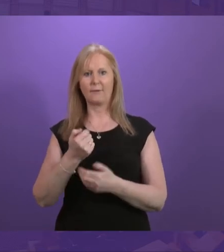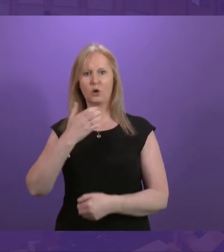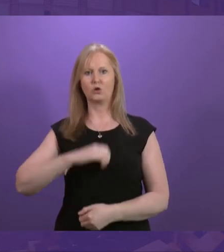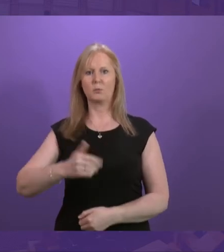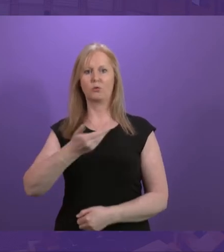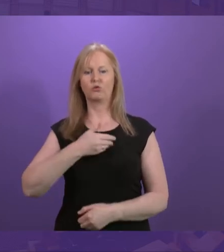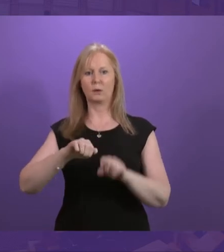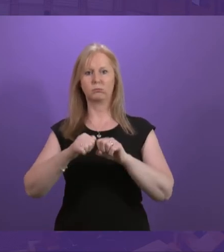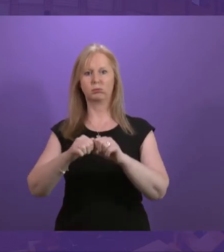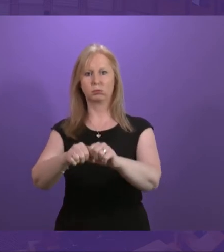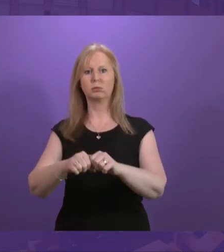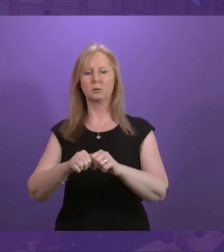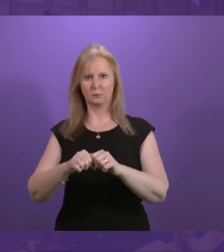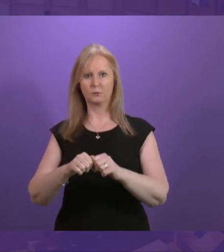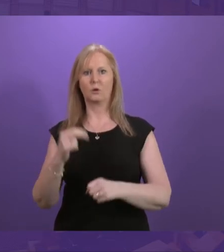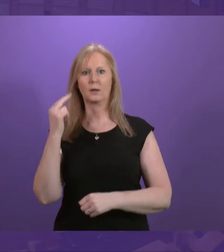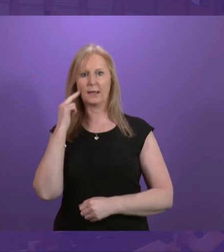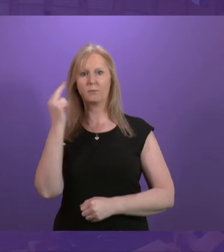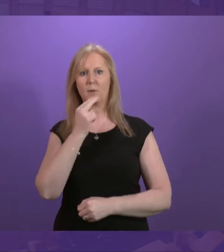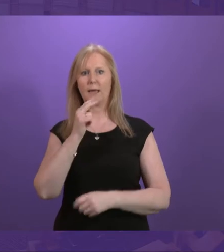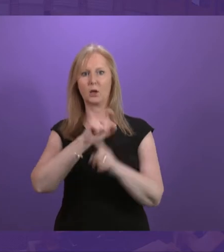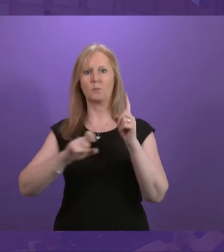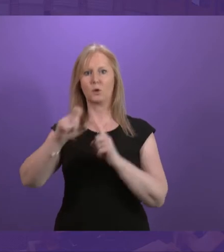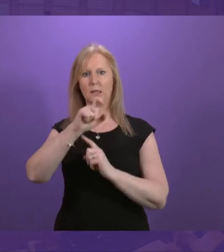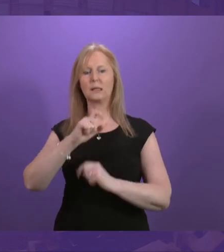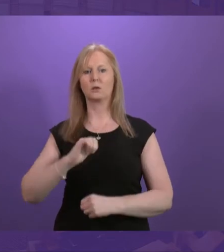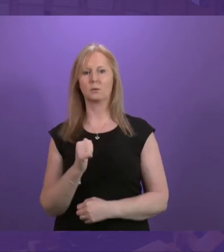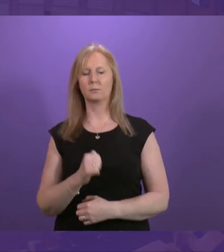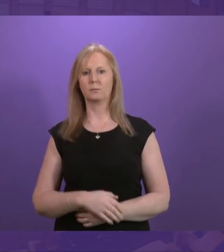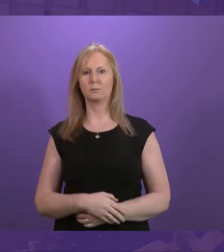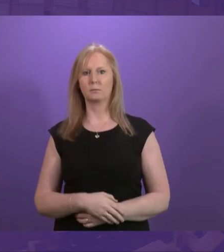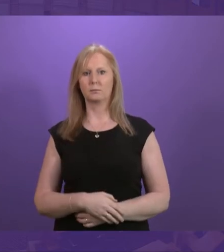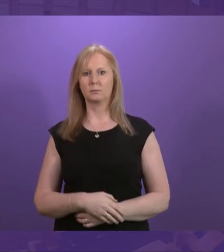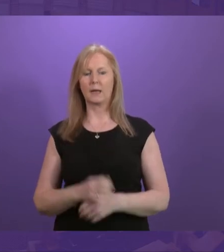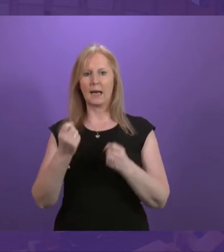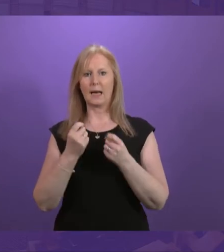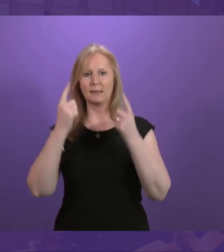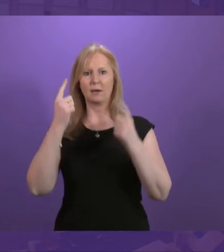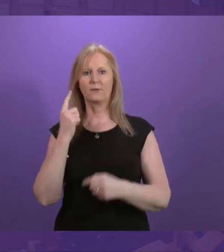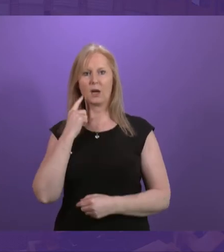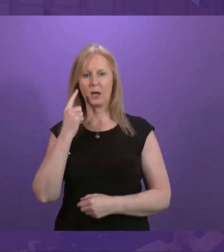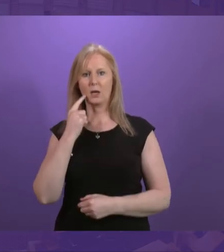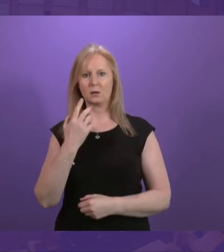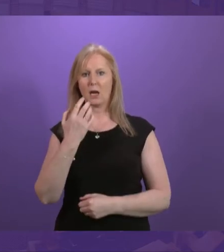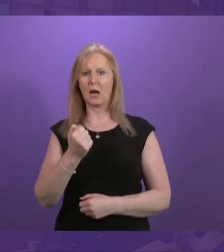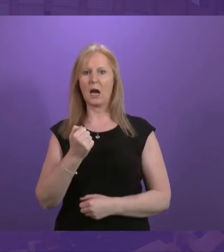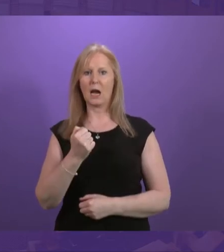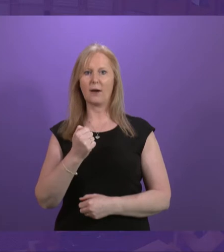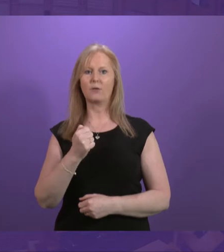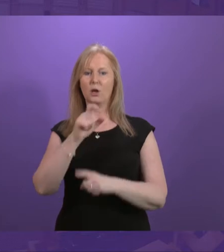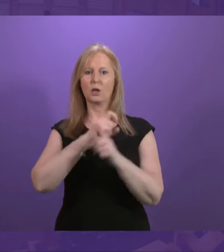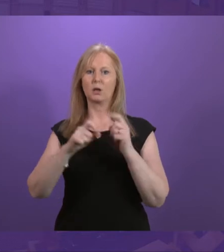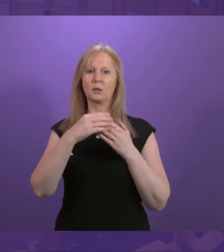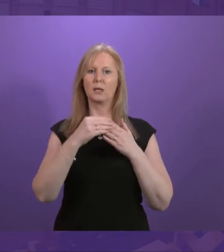rights for the deaf community. Ideas for Ears is a community-led social enterprise that